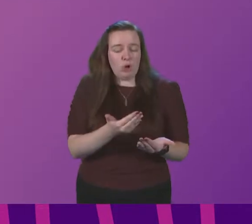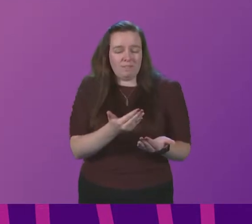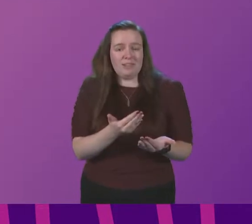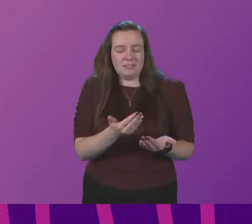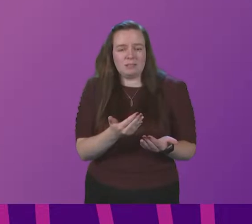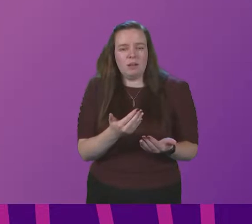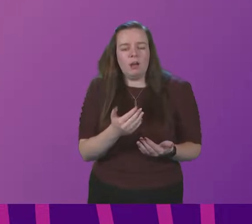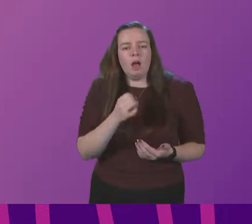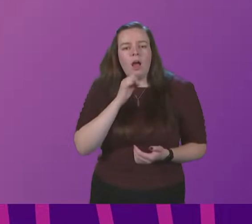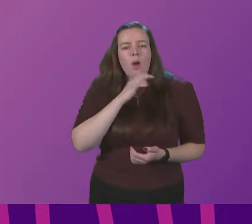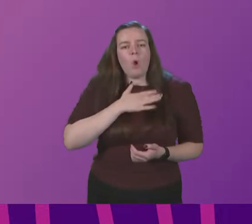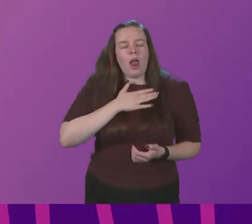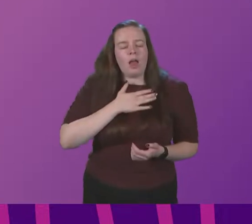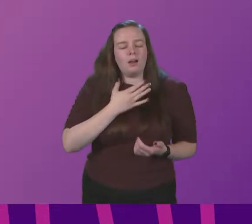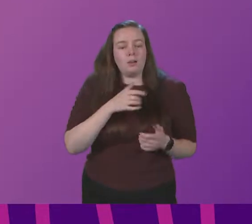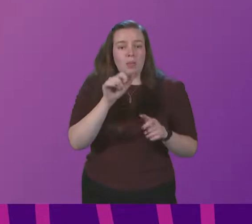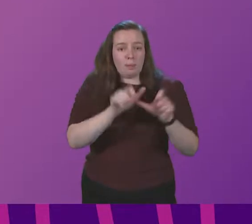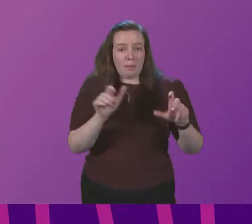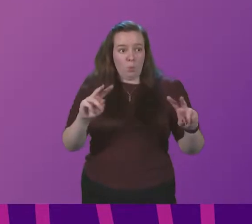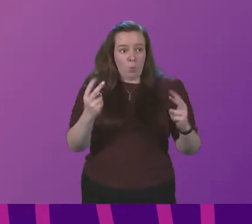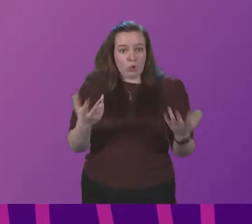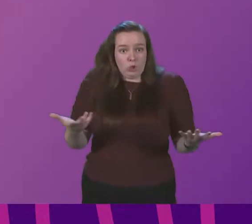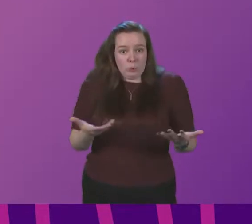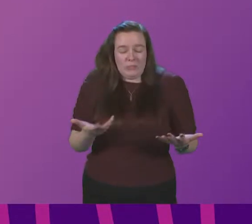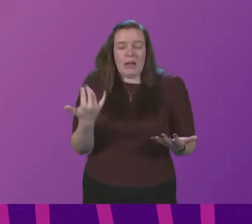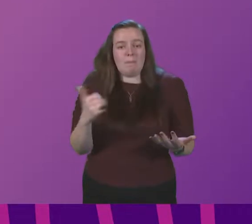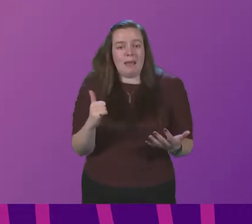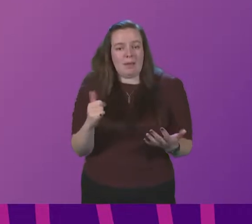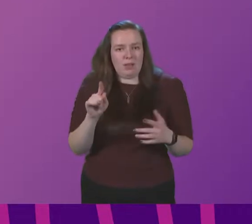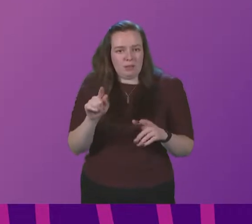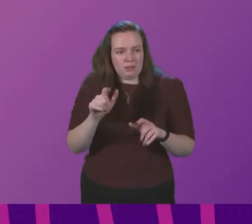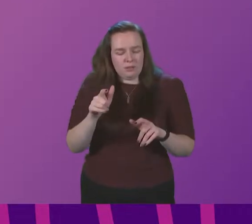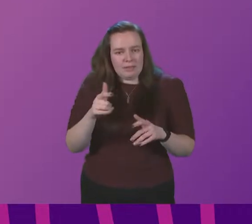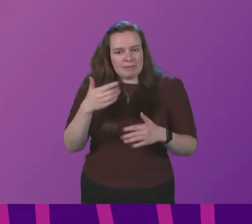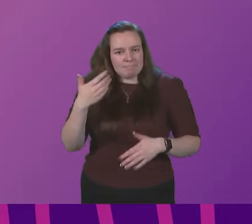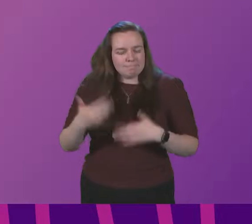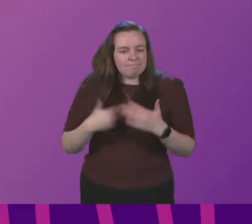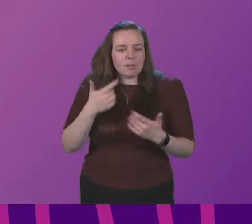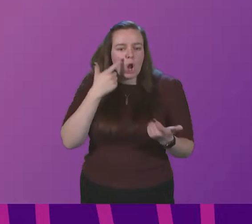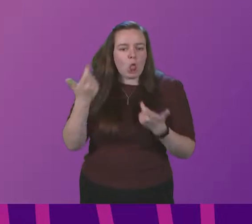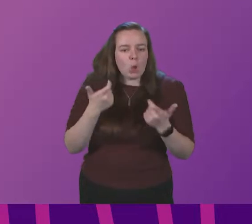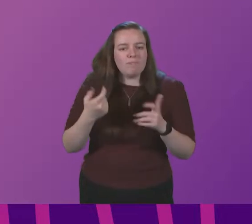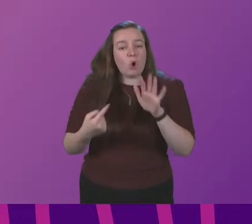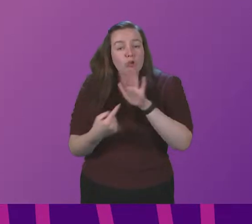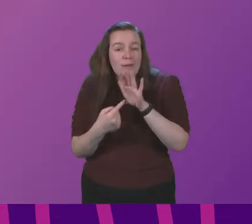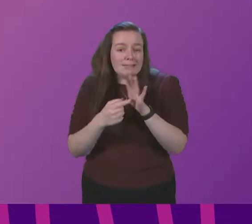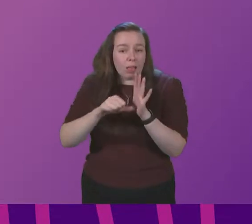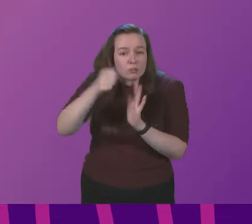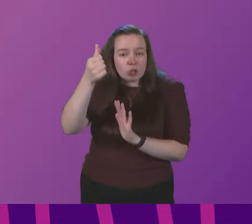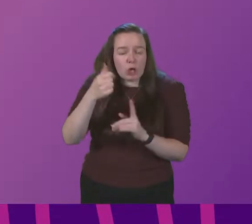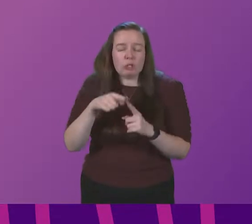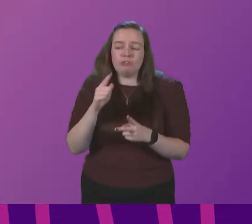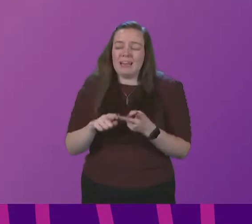I would like to and there will people watching tonight who may be undergoing or looking for critical surgery or undergoing